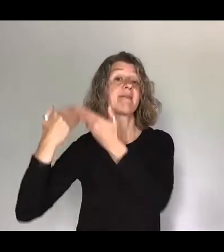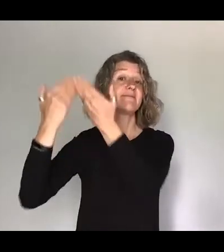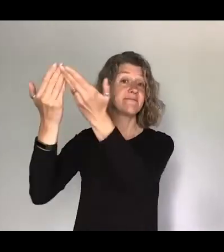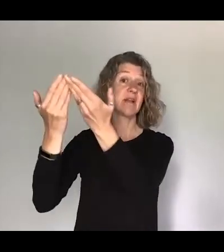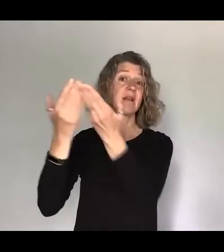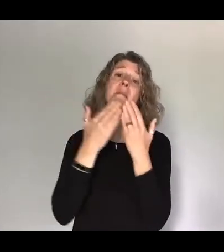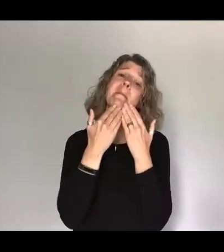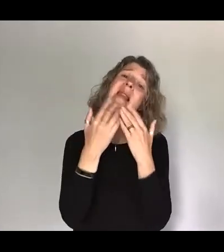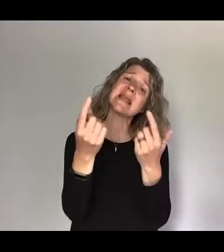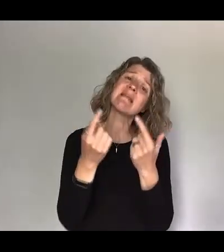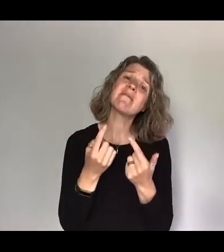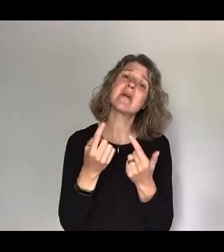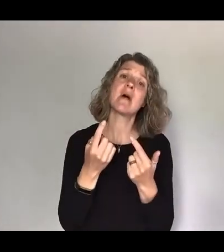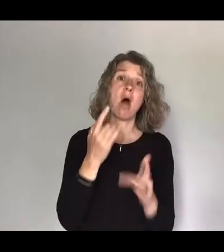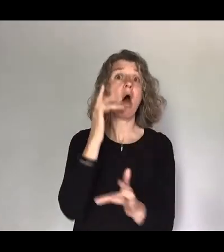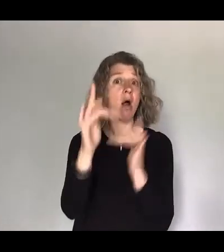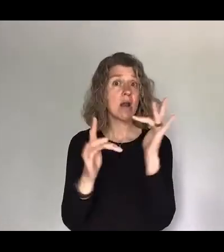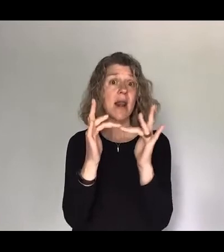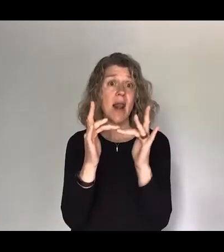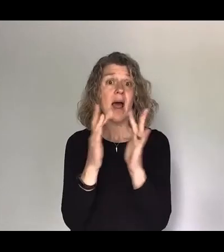online as well we'd love to pray with you online if that's you do come to the front